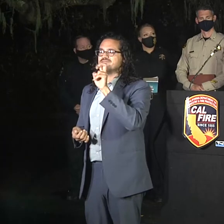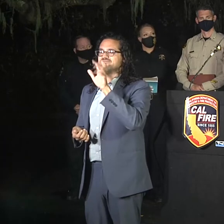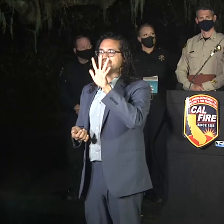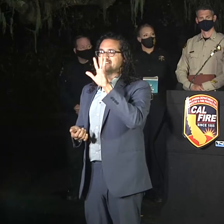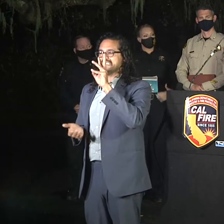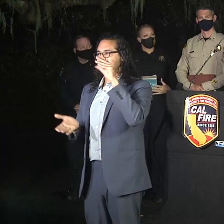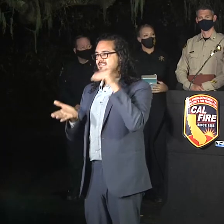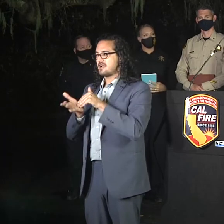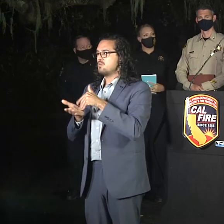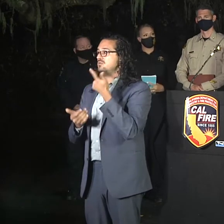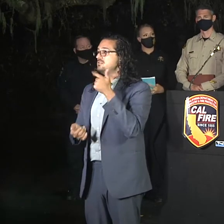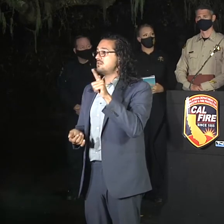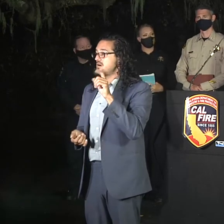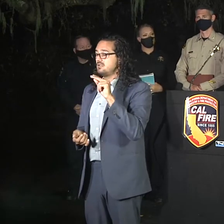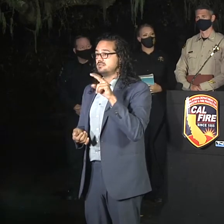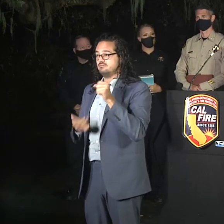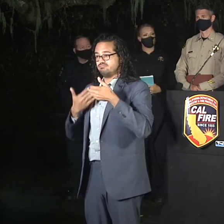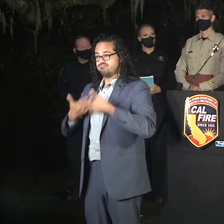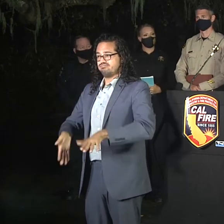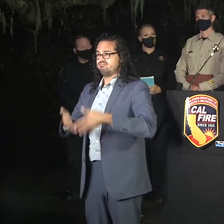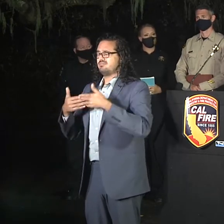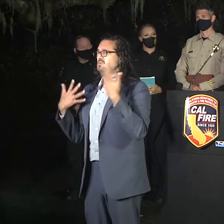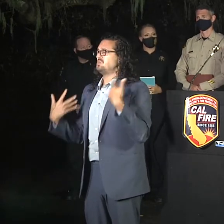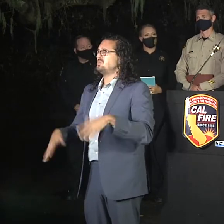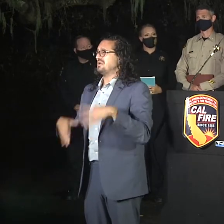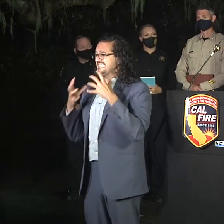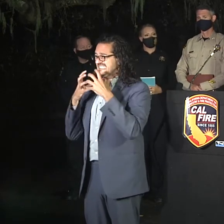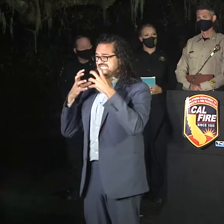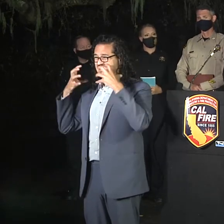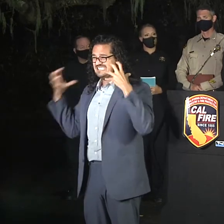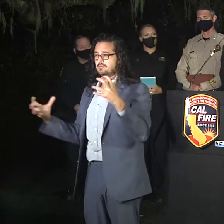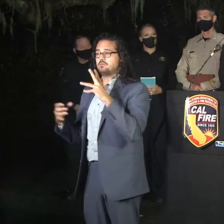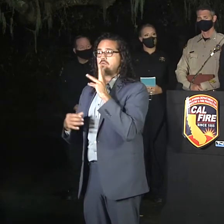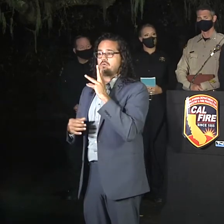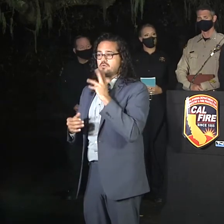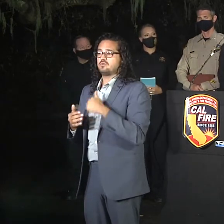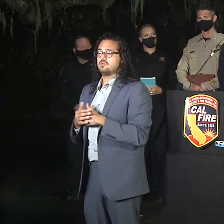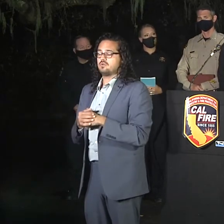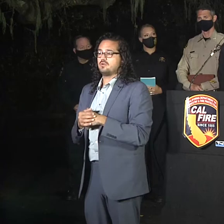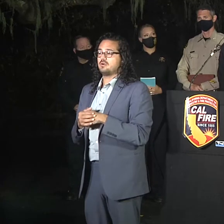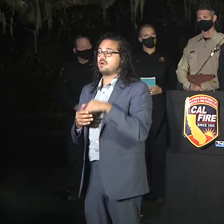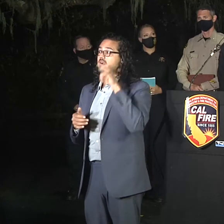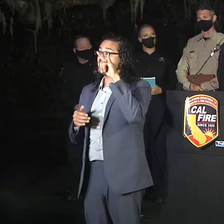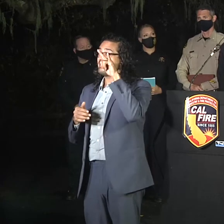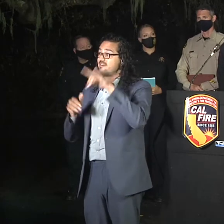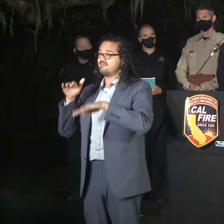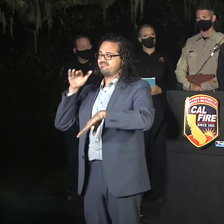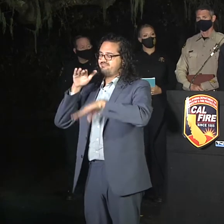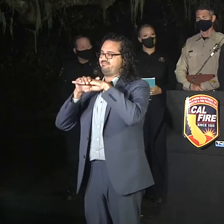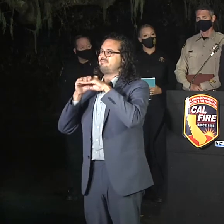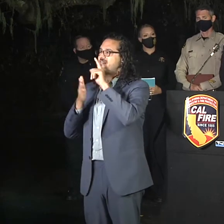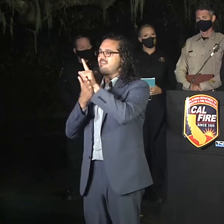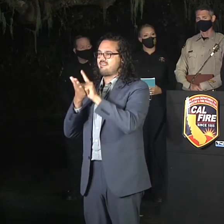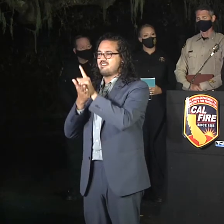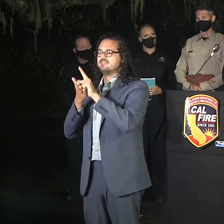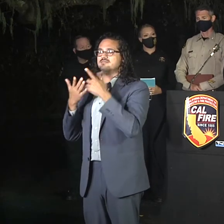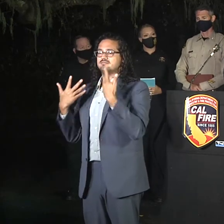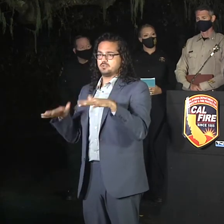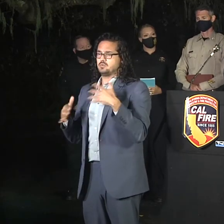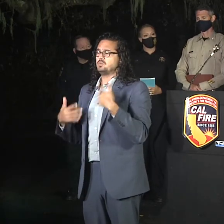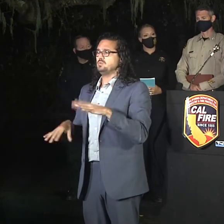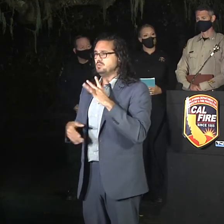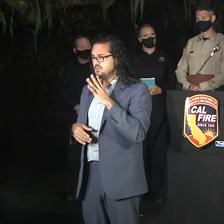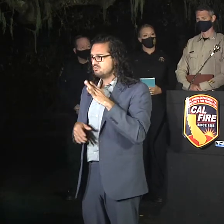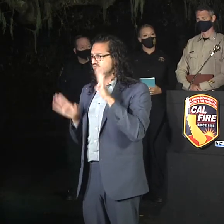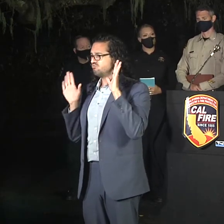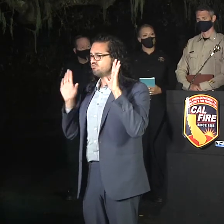That's pretty significant. We're timing out our aircraft. That's significant. And every day, we're seeing more and more. And that's in the support of our ground troops taking care